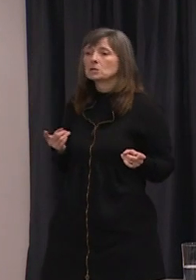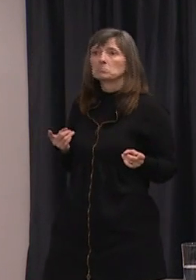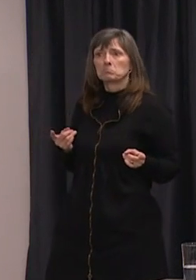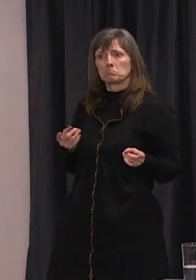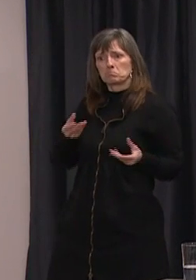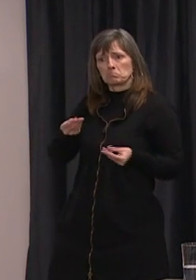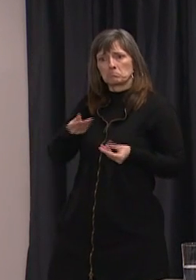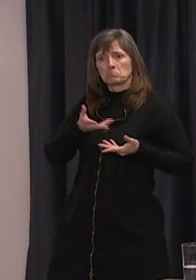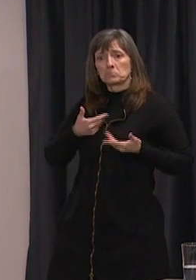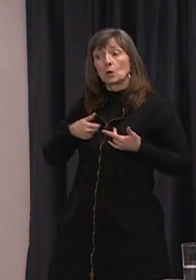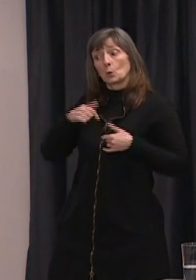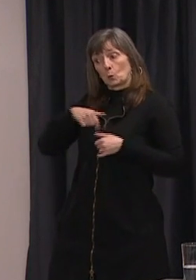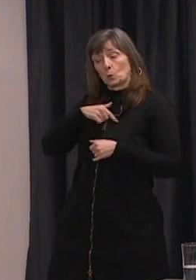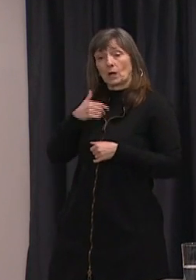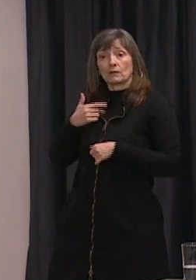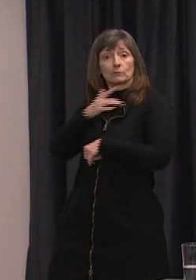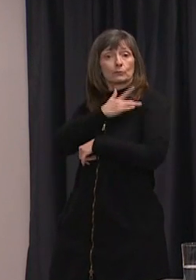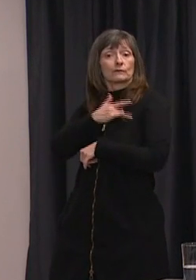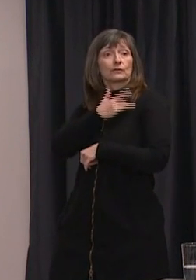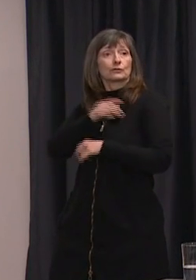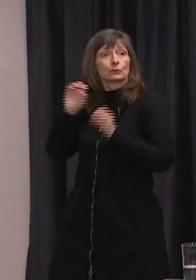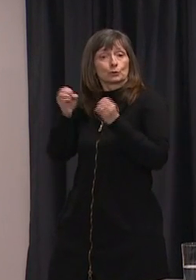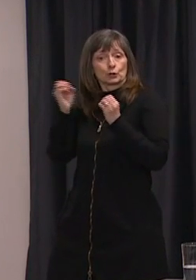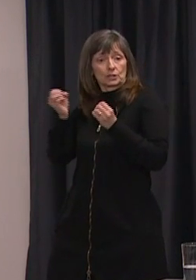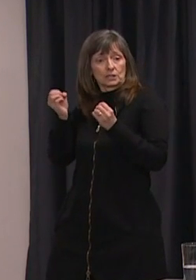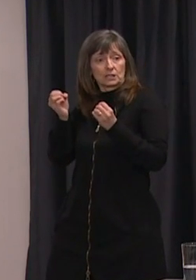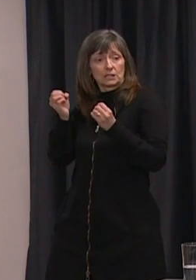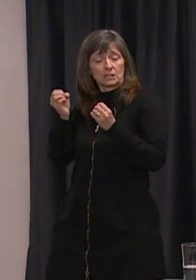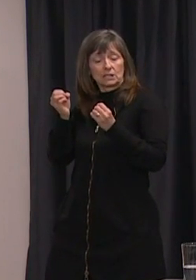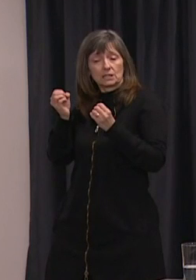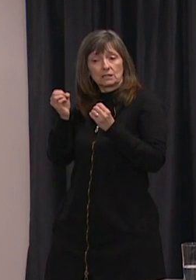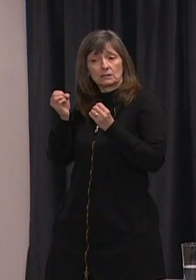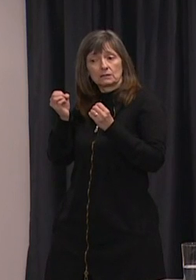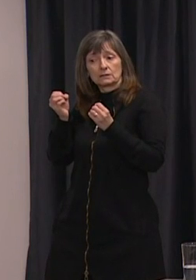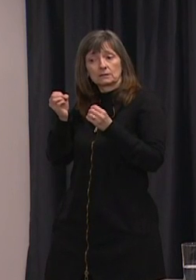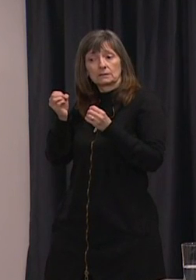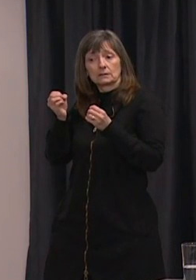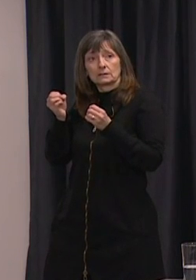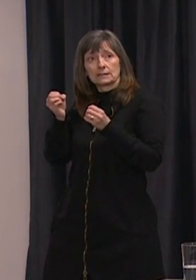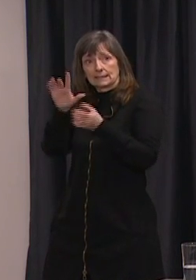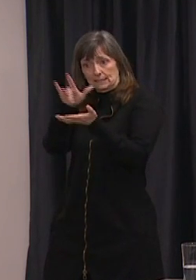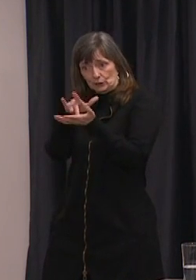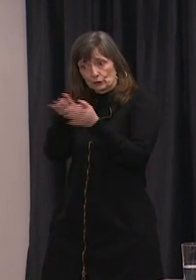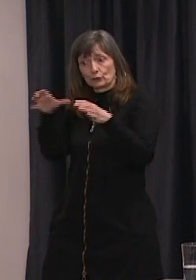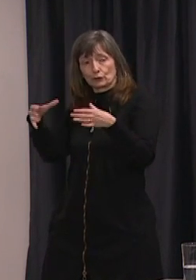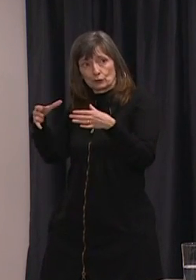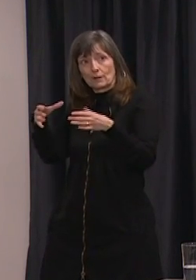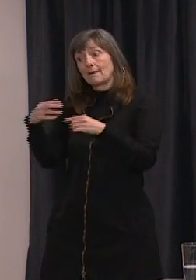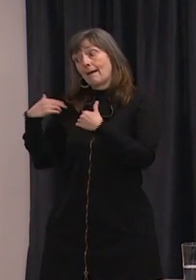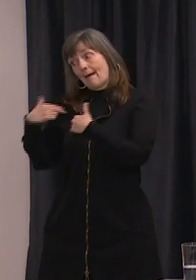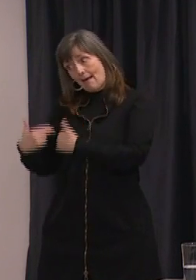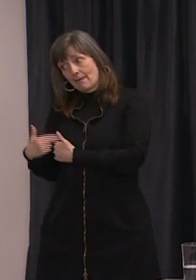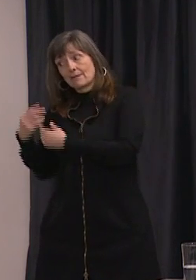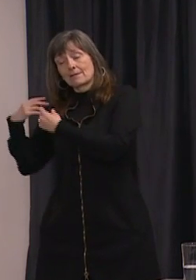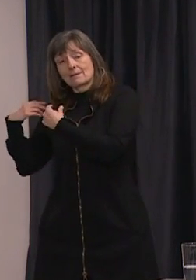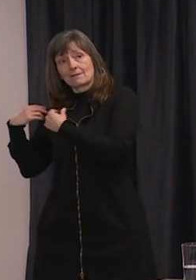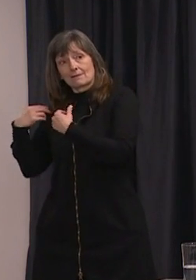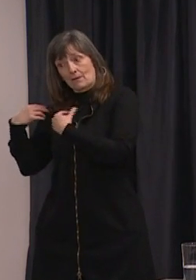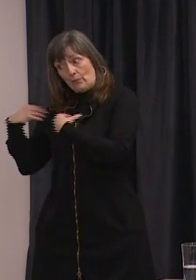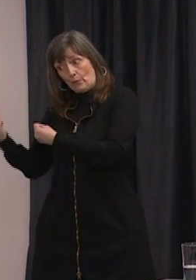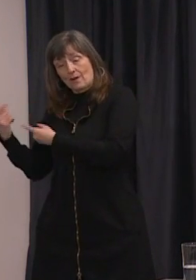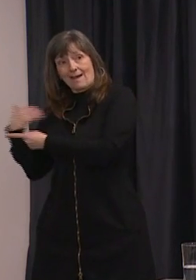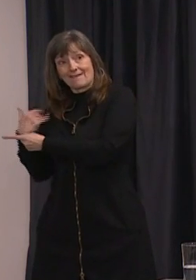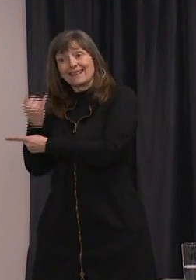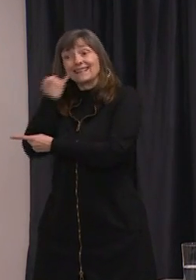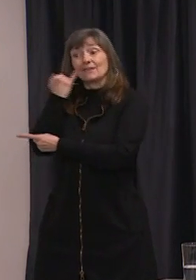emergency operations centre as well as the health ones. The health authorities have arrangements whereby if one area